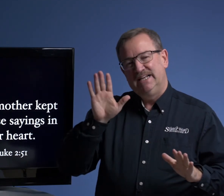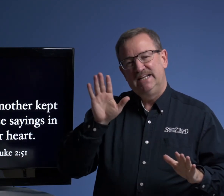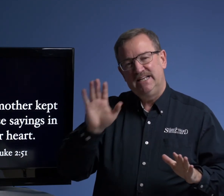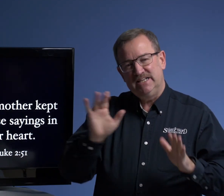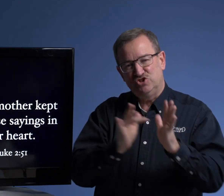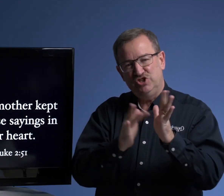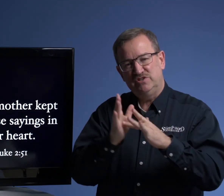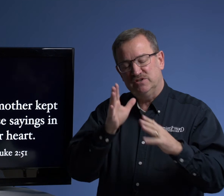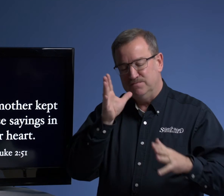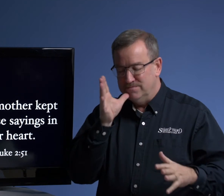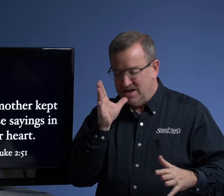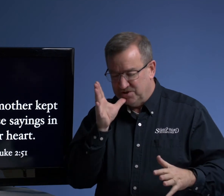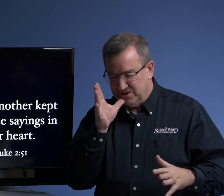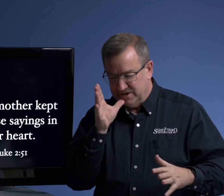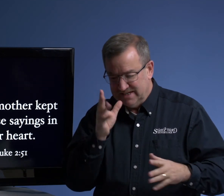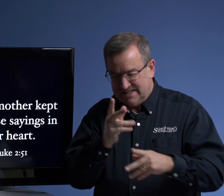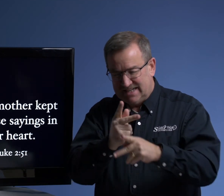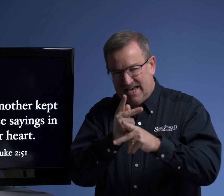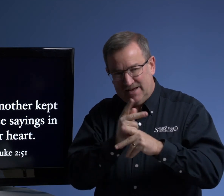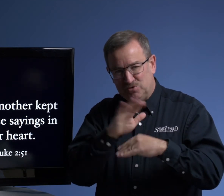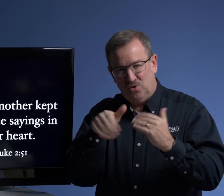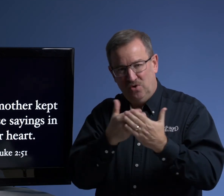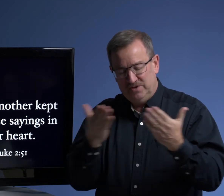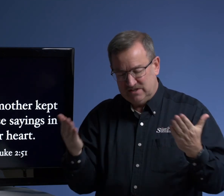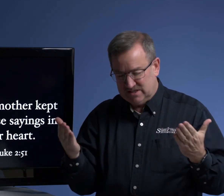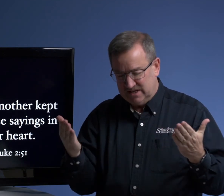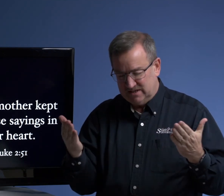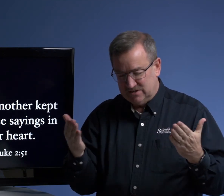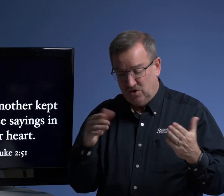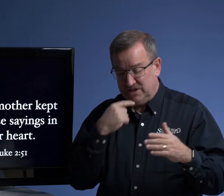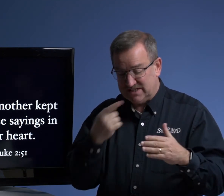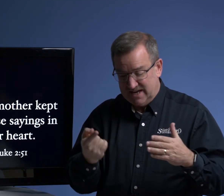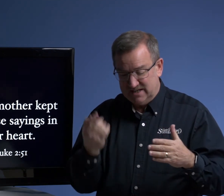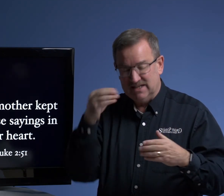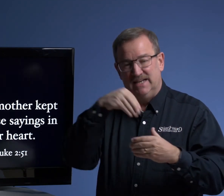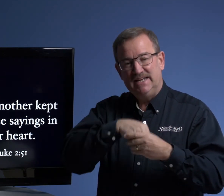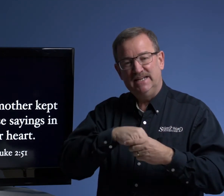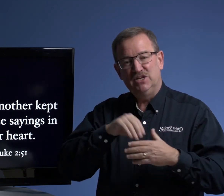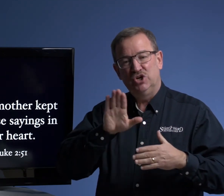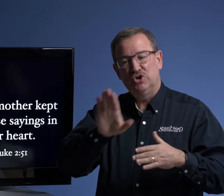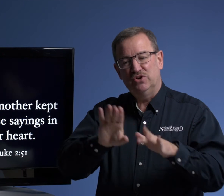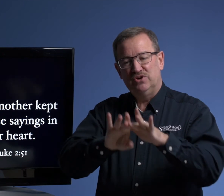His, Jesus' mother kept all these things, all these sayings in her